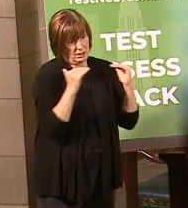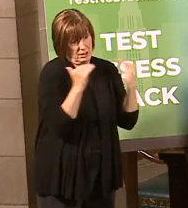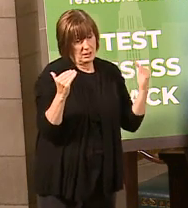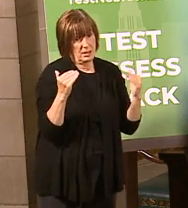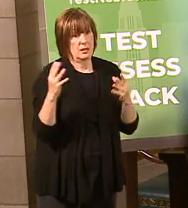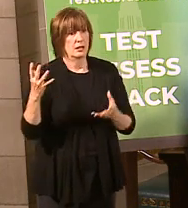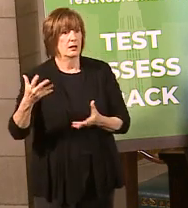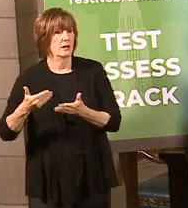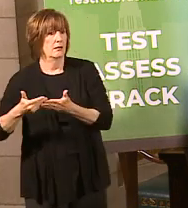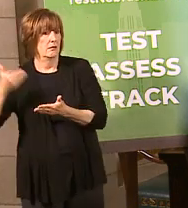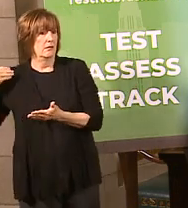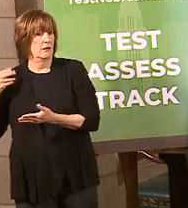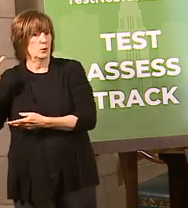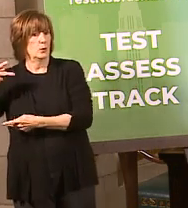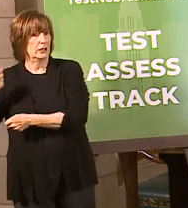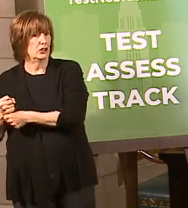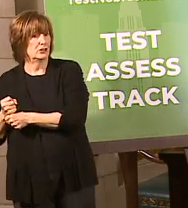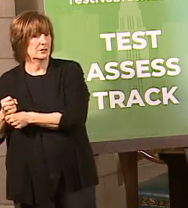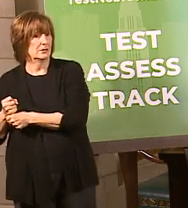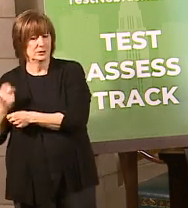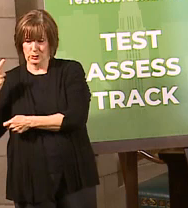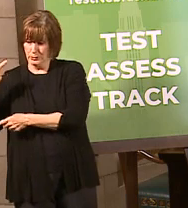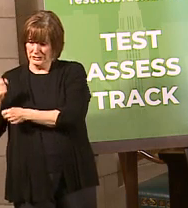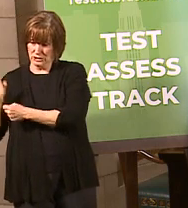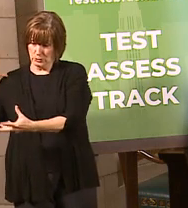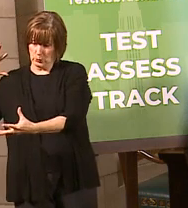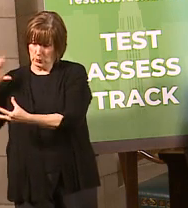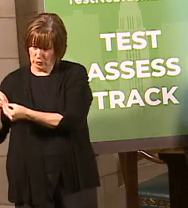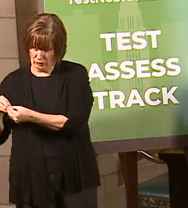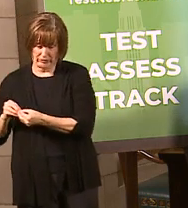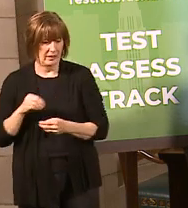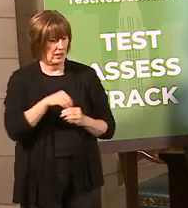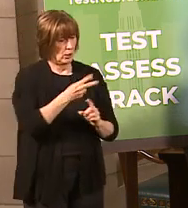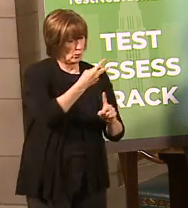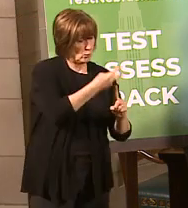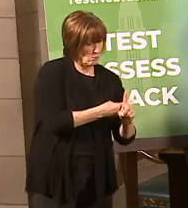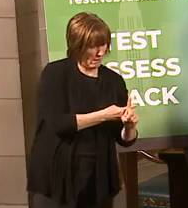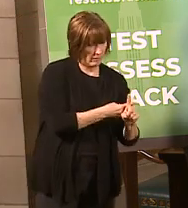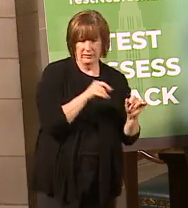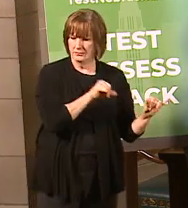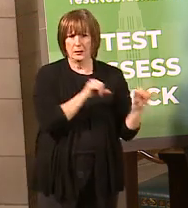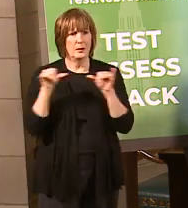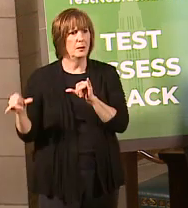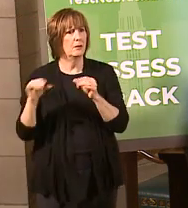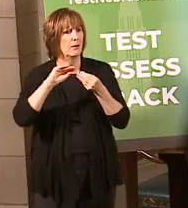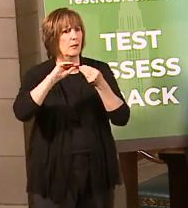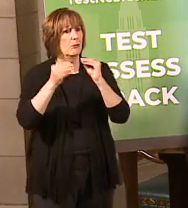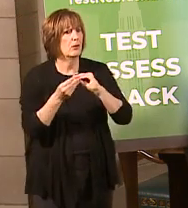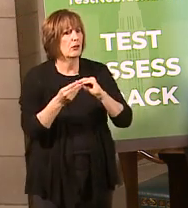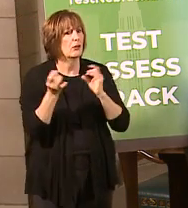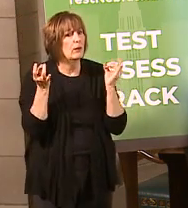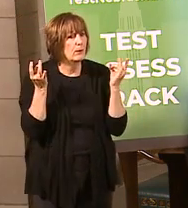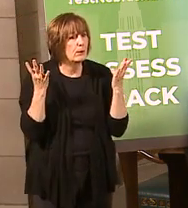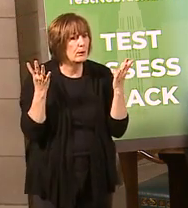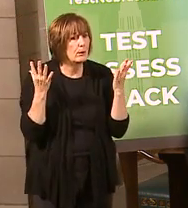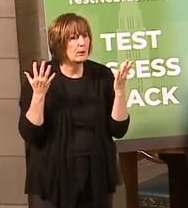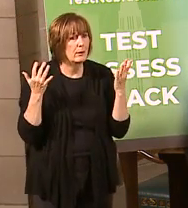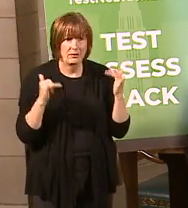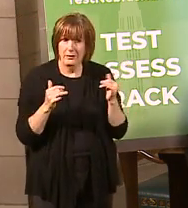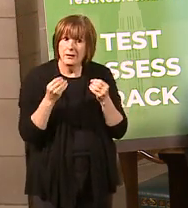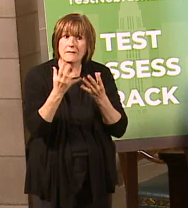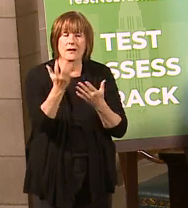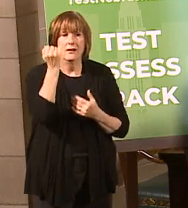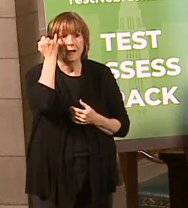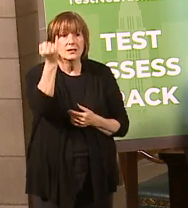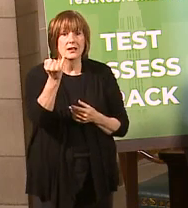combined. So over the last two months, we've received as many applications in the Department of Labor as the previous two years. That just